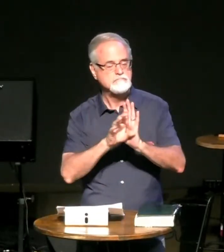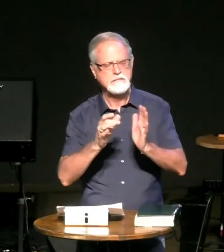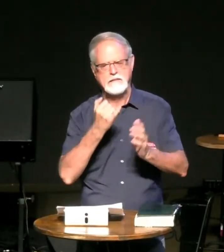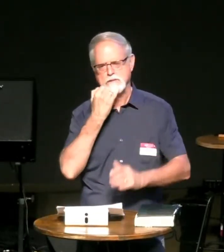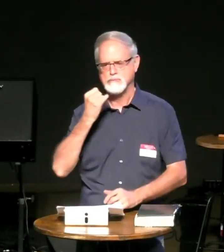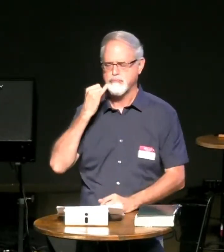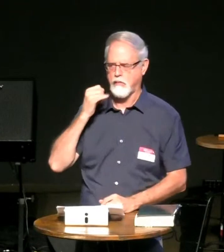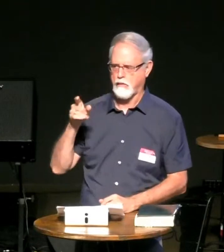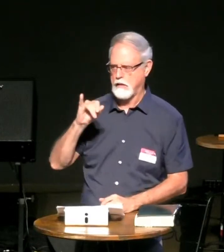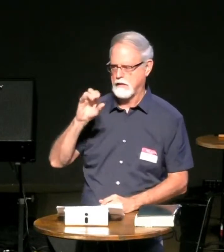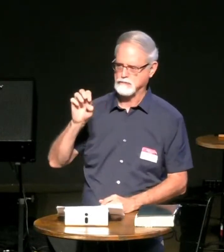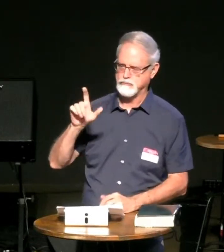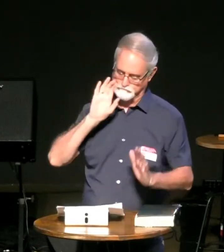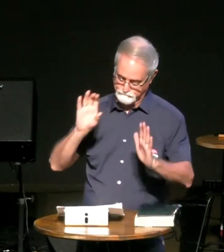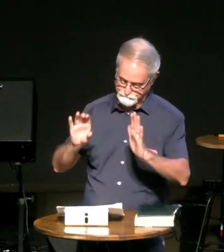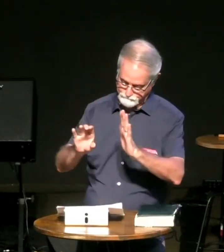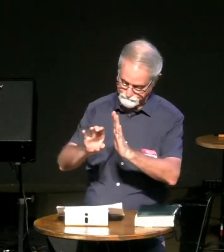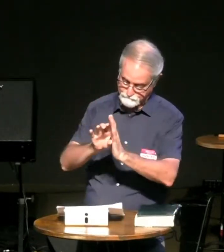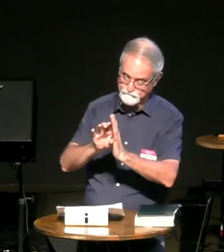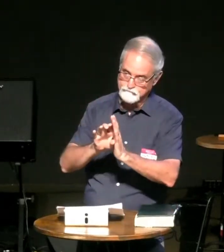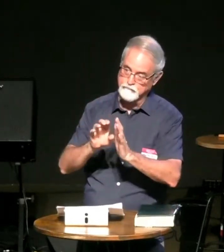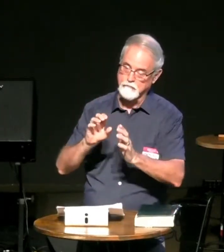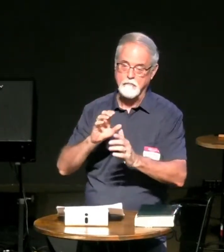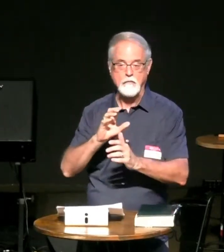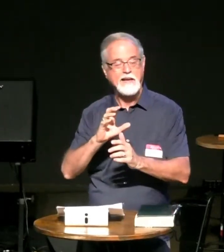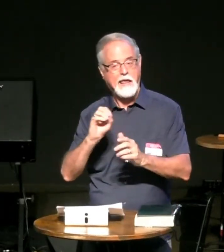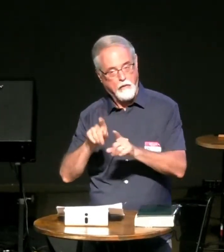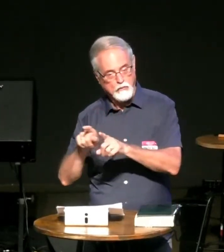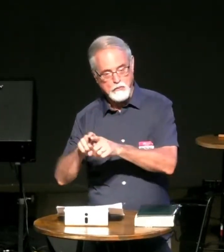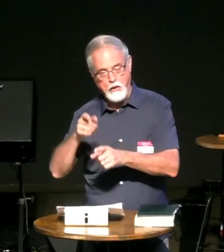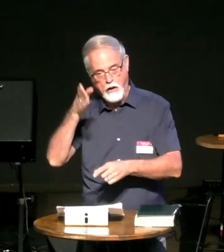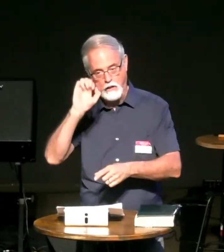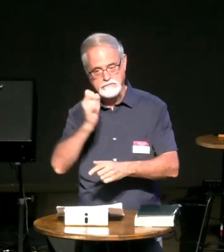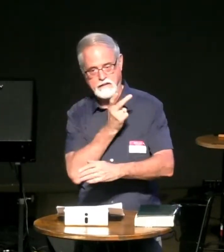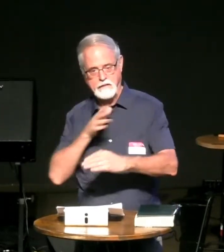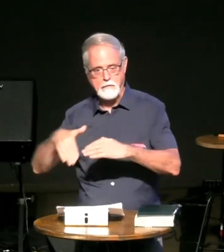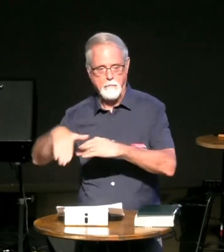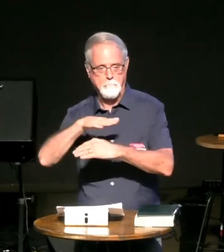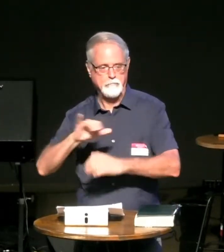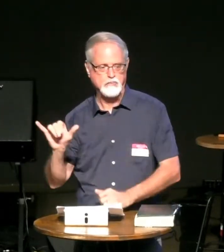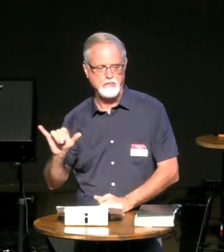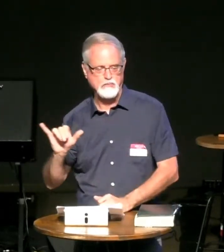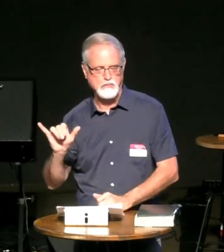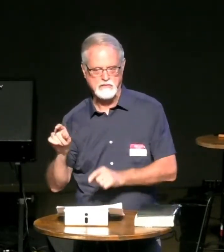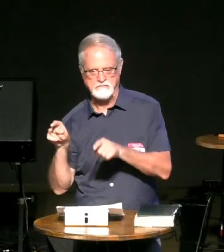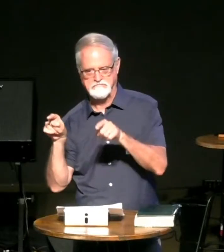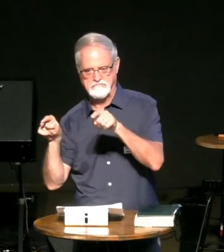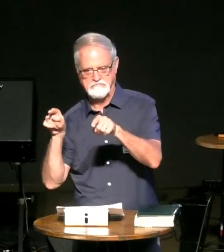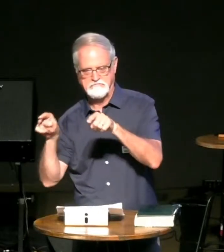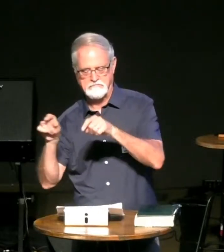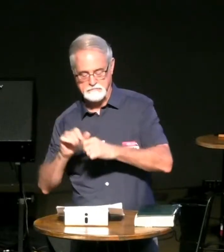and the vineyard is the people of israel think about that right